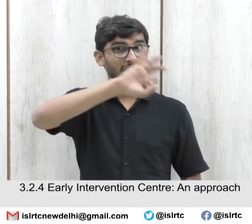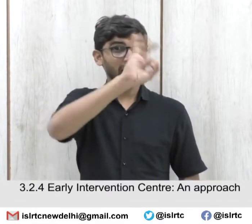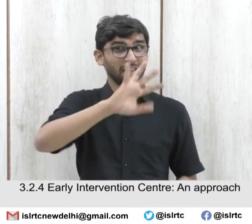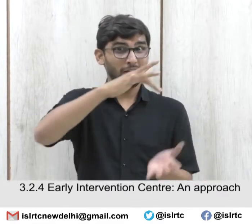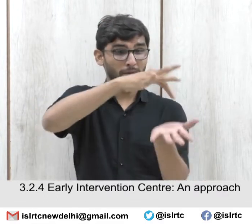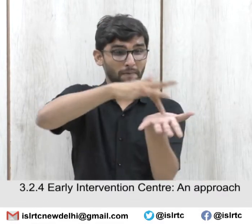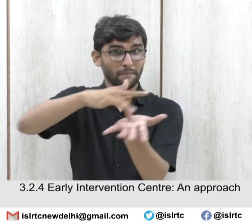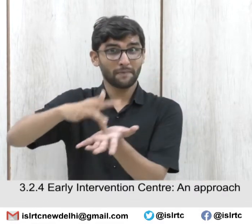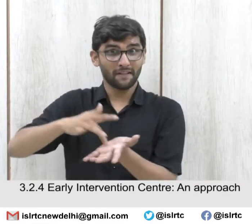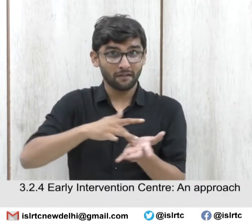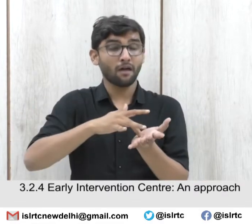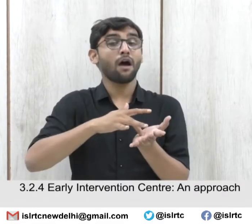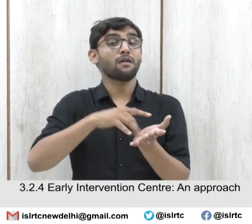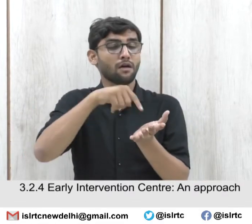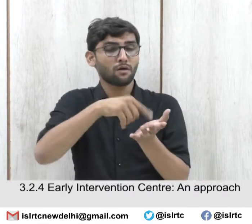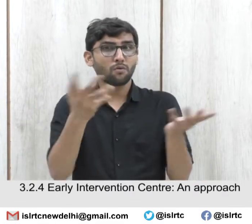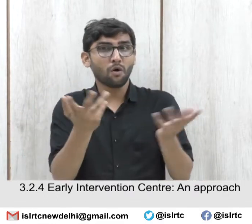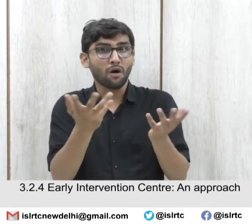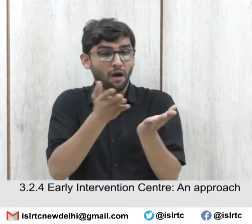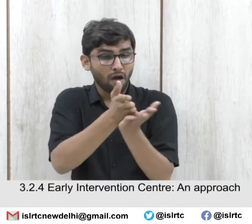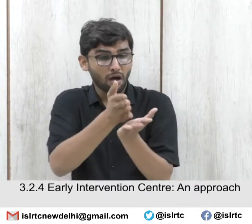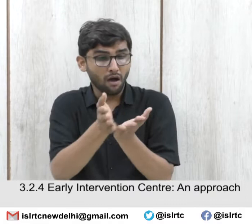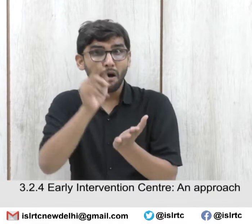Early intervention center and approach